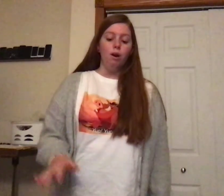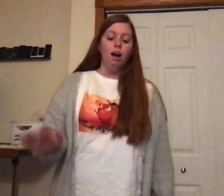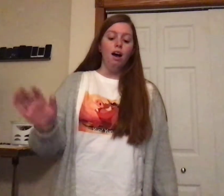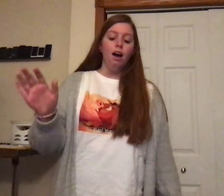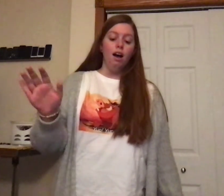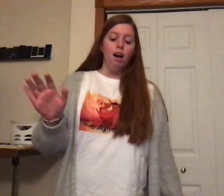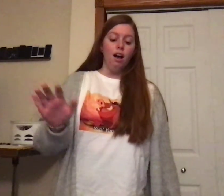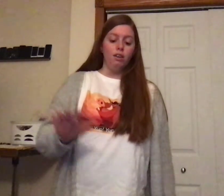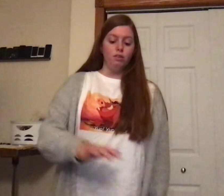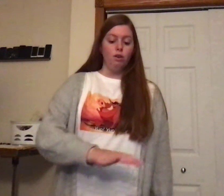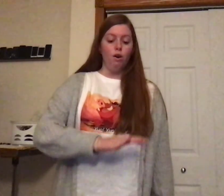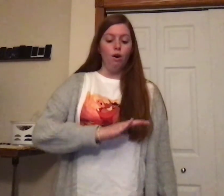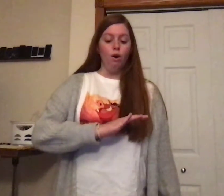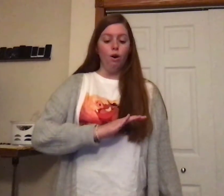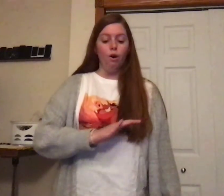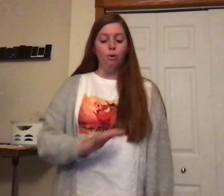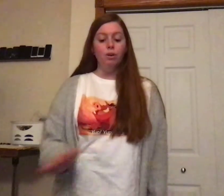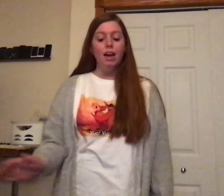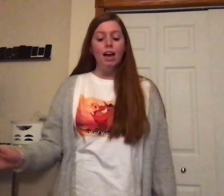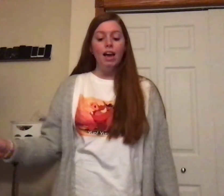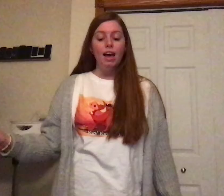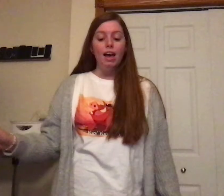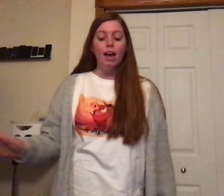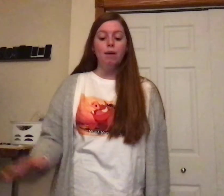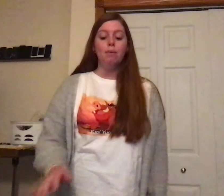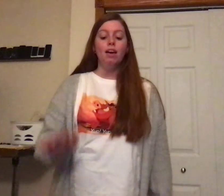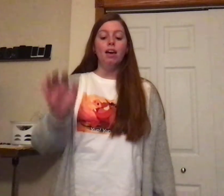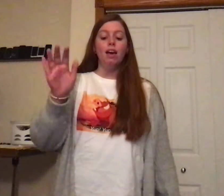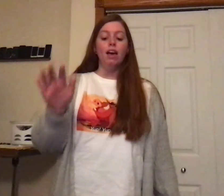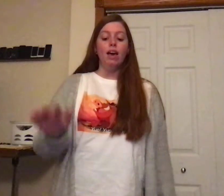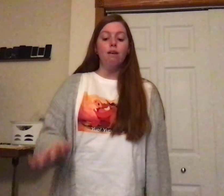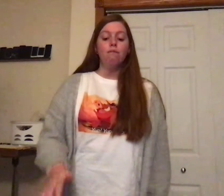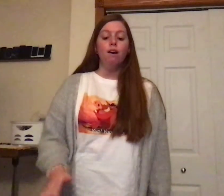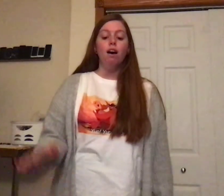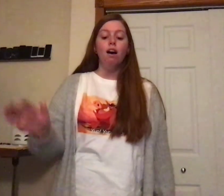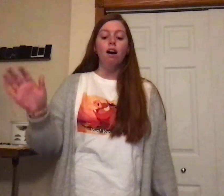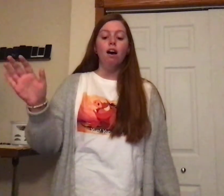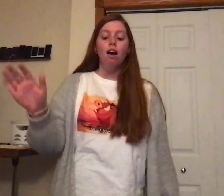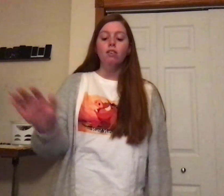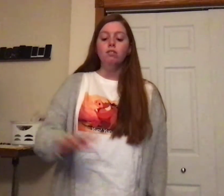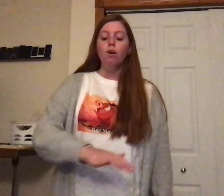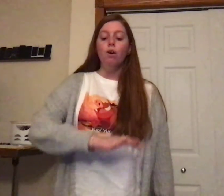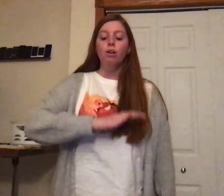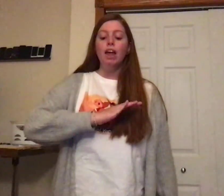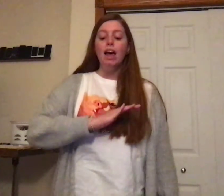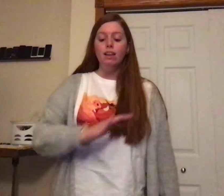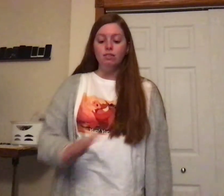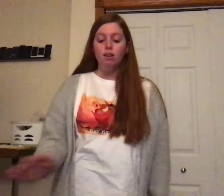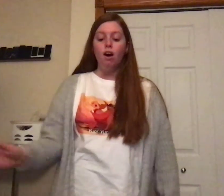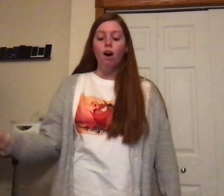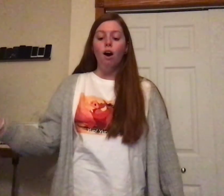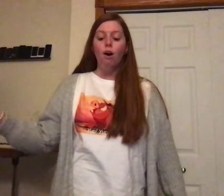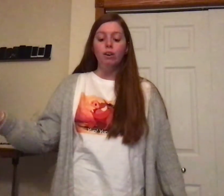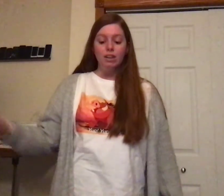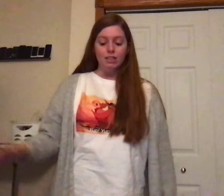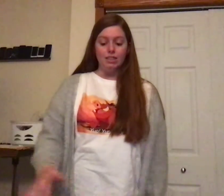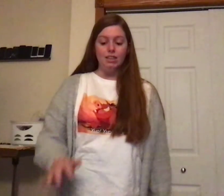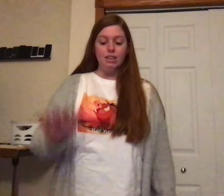Ra, Do, Re, Mi, Fa, Sol, Le, So, Ti,